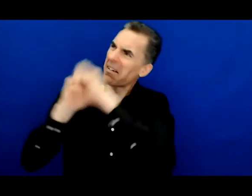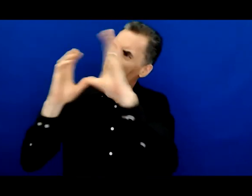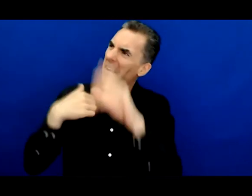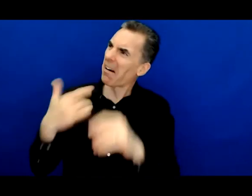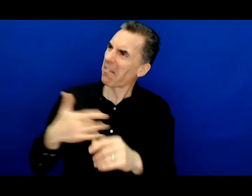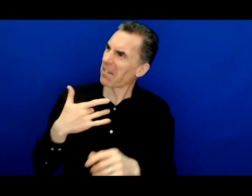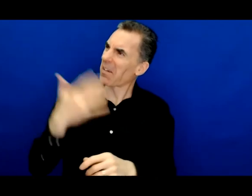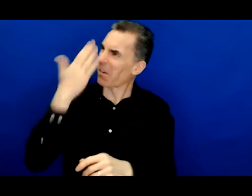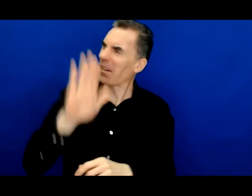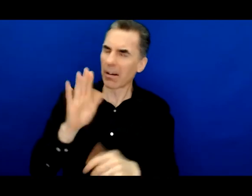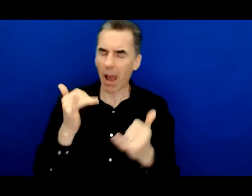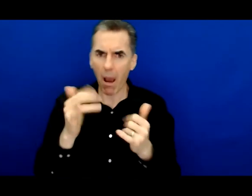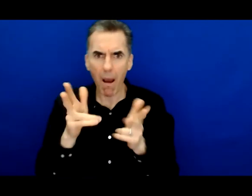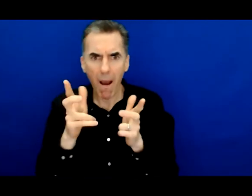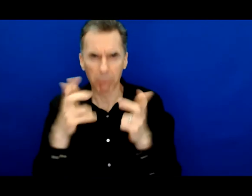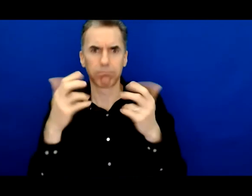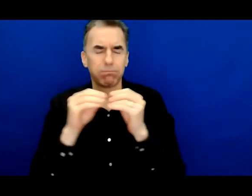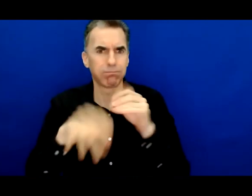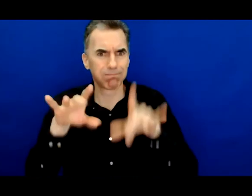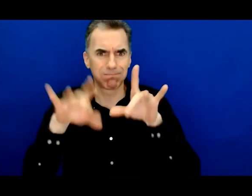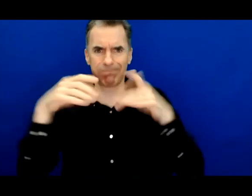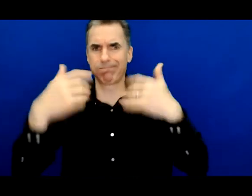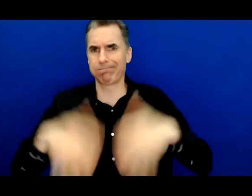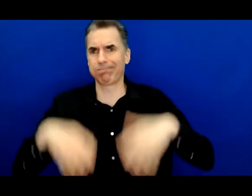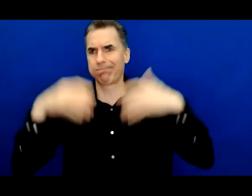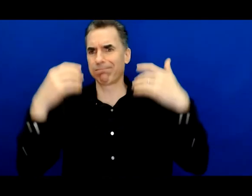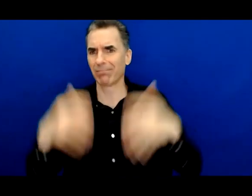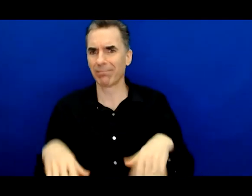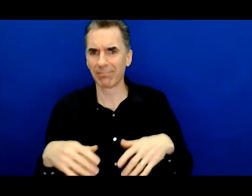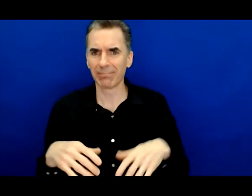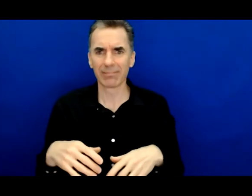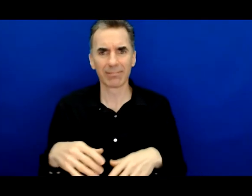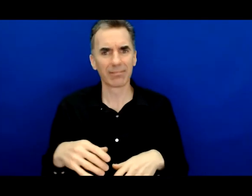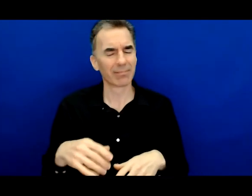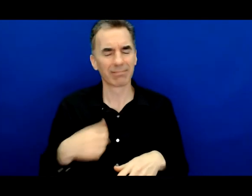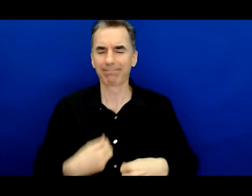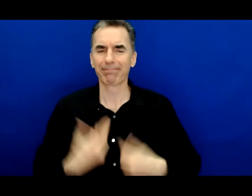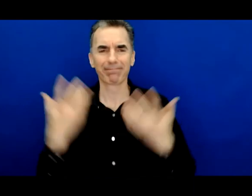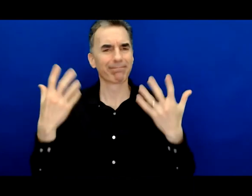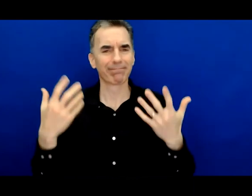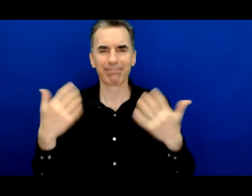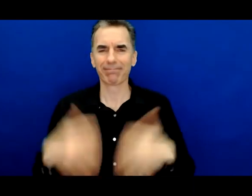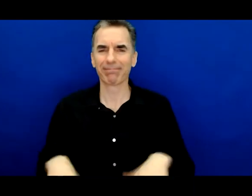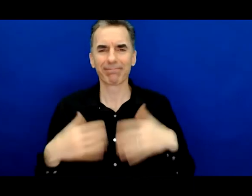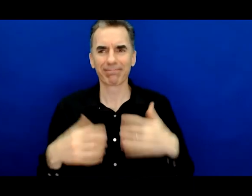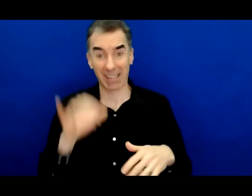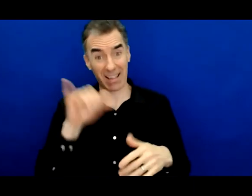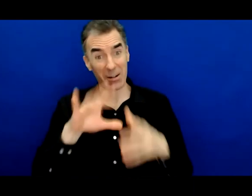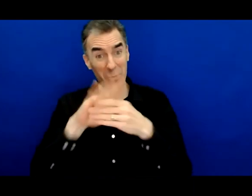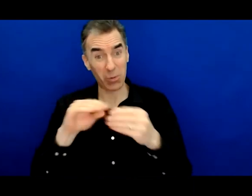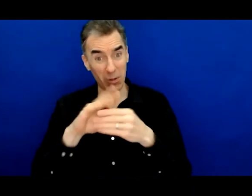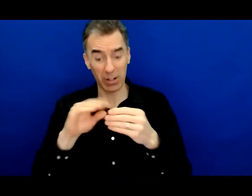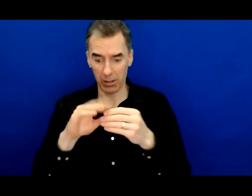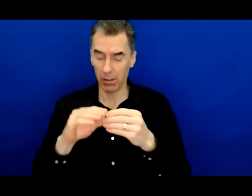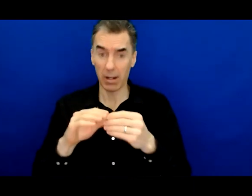much and thinking for these questions that are coming through it's truly inspiring and encouraging for me and I